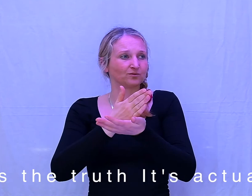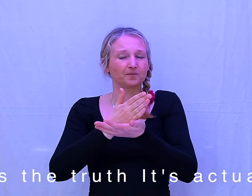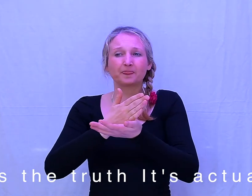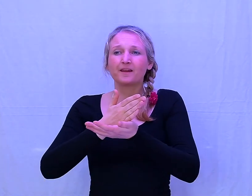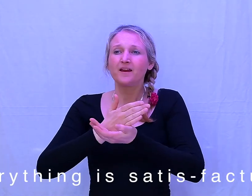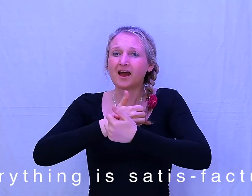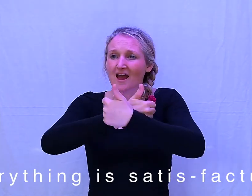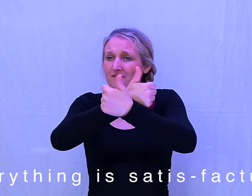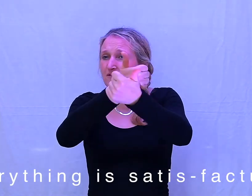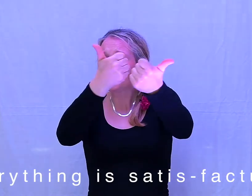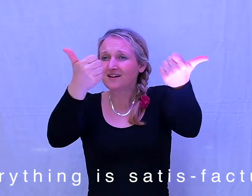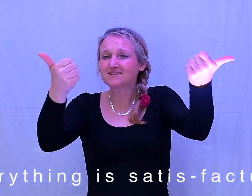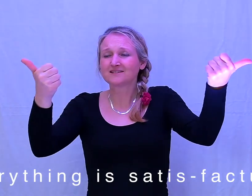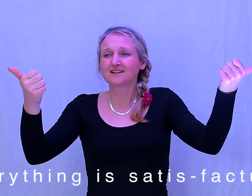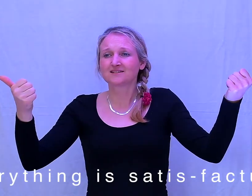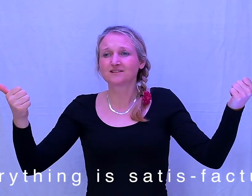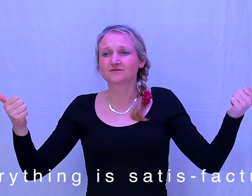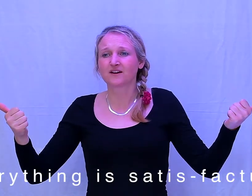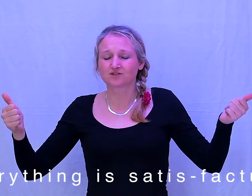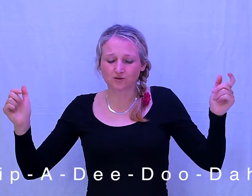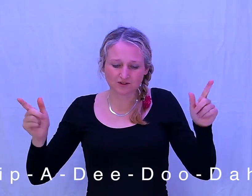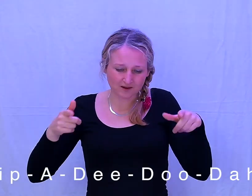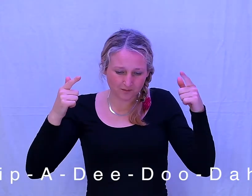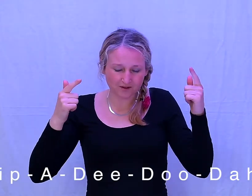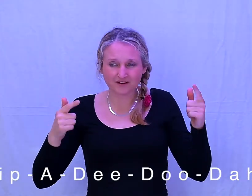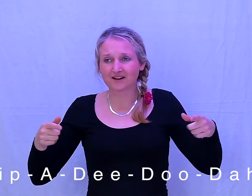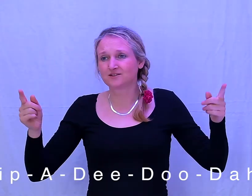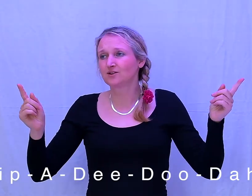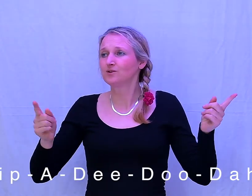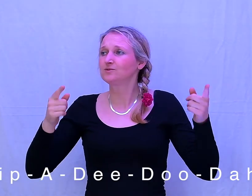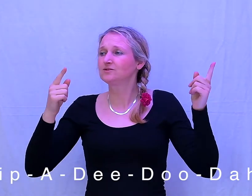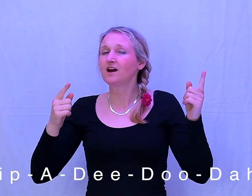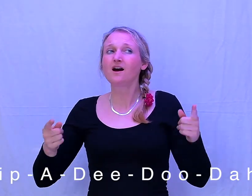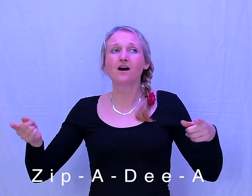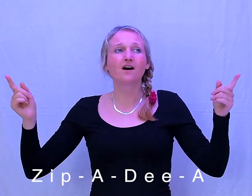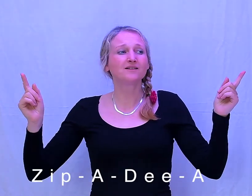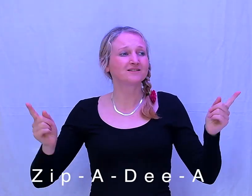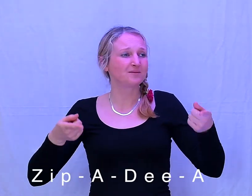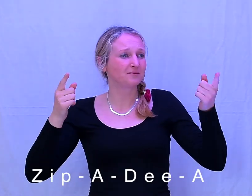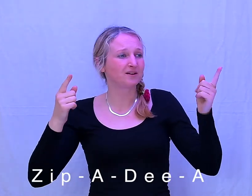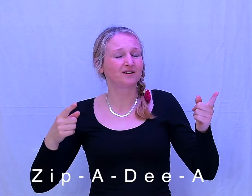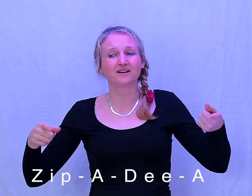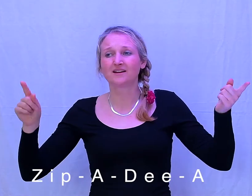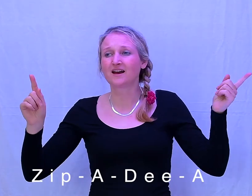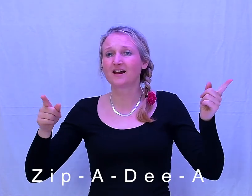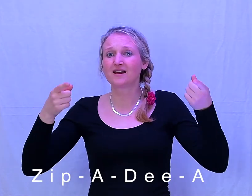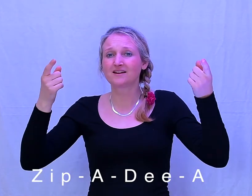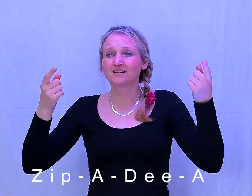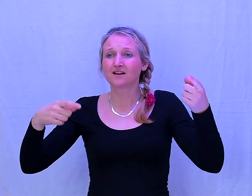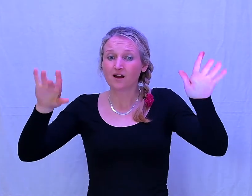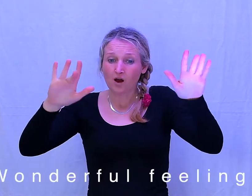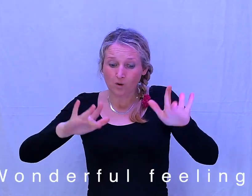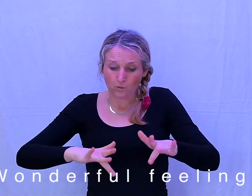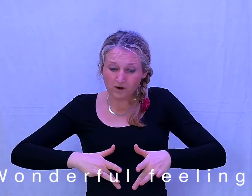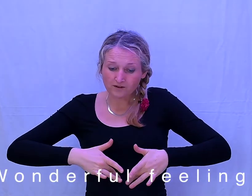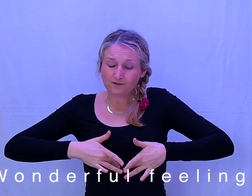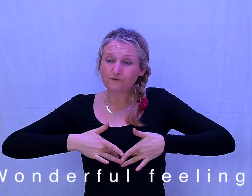Everything is satisfactual Zip-a-dee-doo-dah, zip-a-dee-yay Wonderful